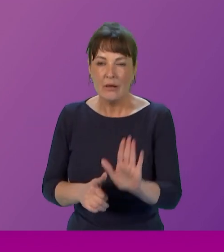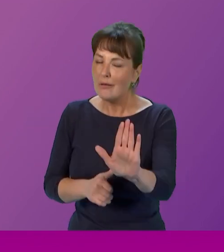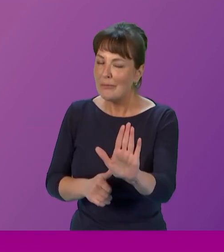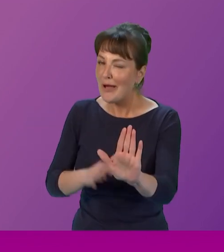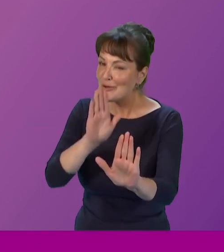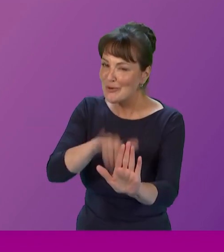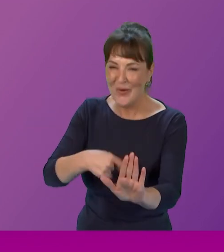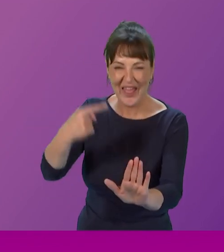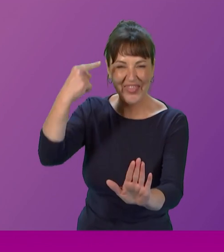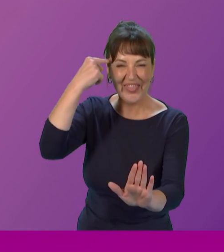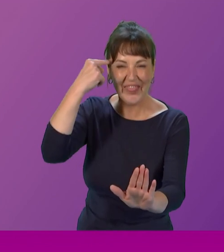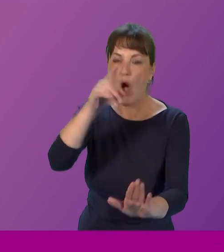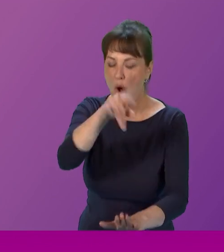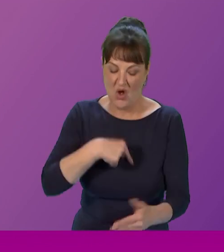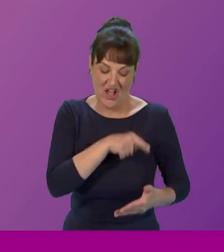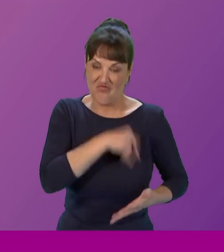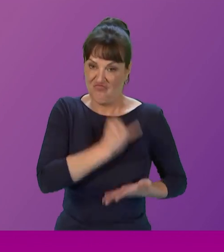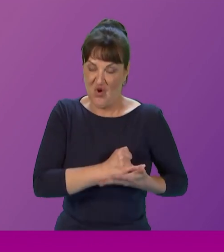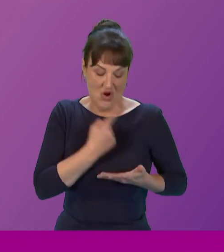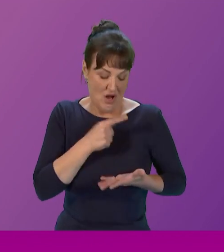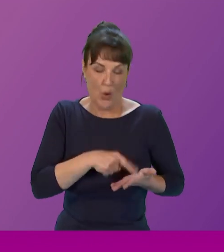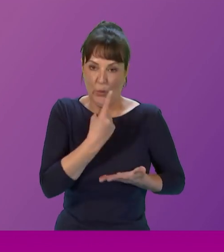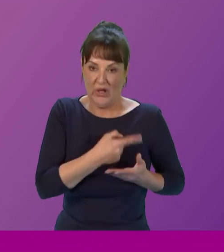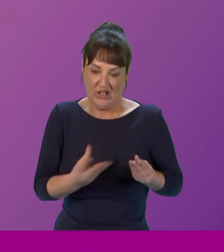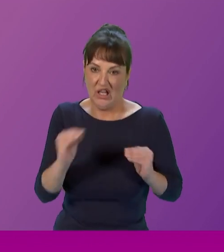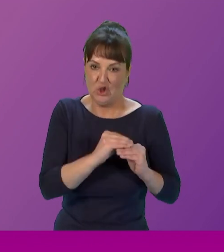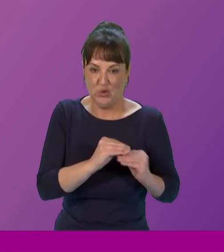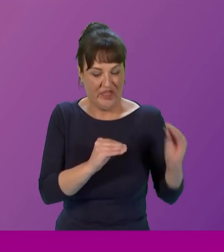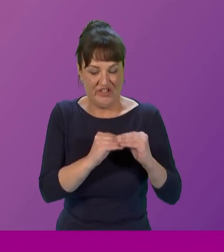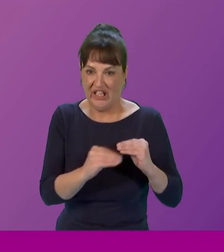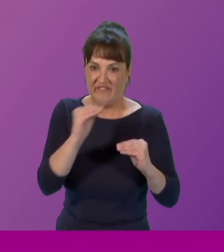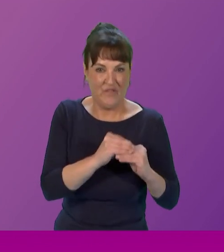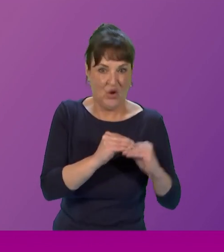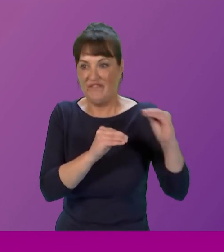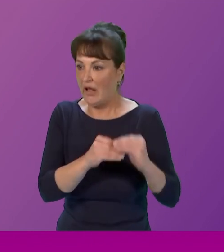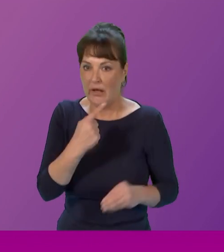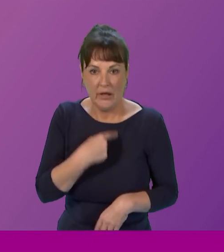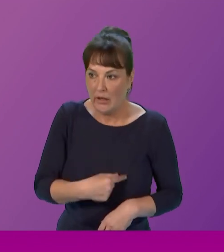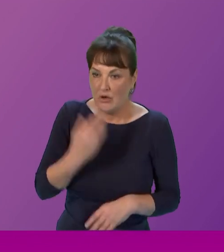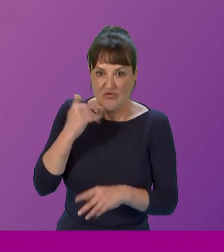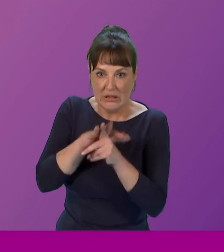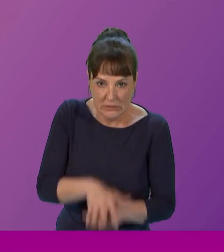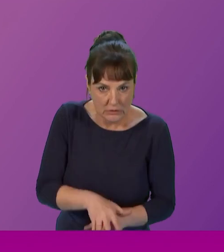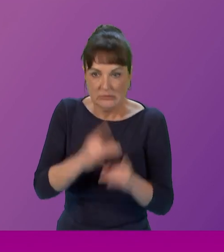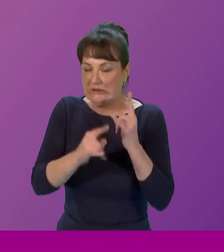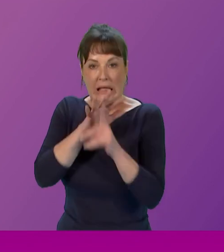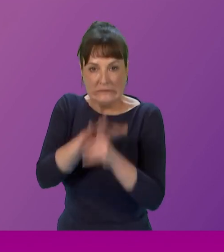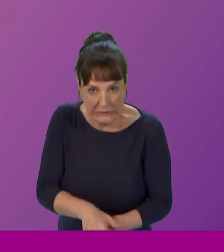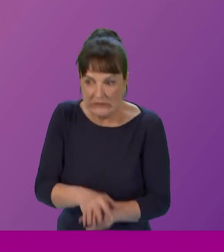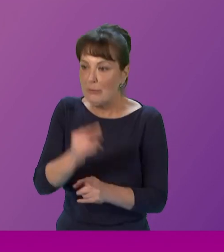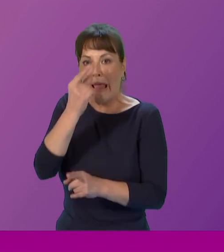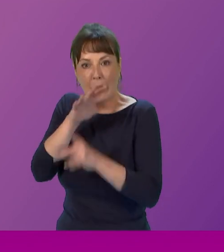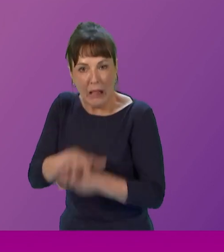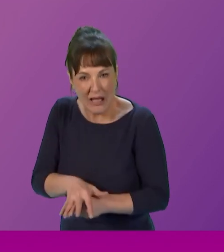adding up the oppressions one on top of the other individually racism sexism ableism do not exist on their own